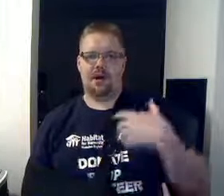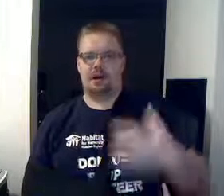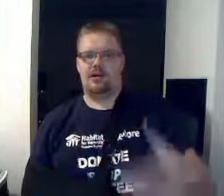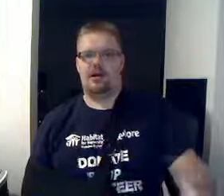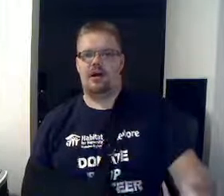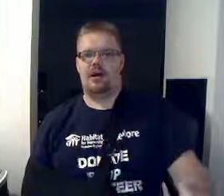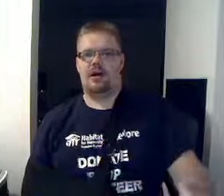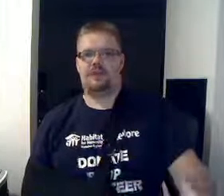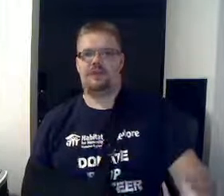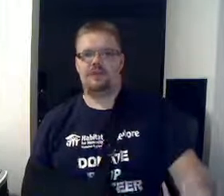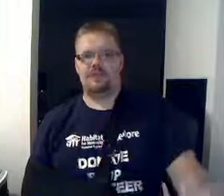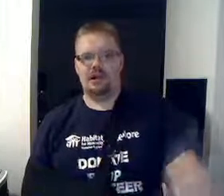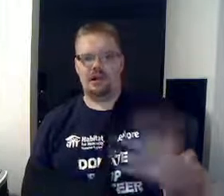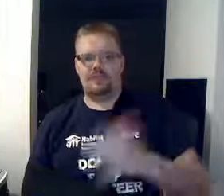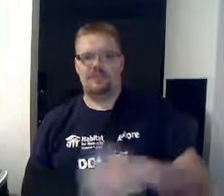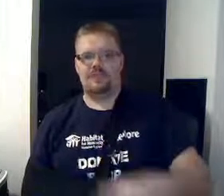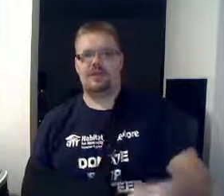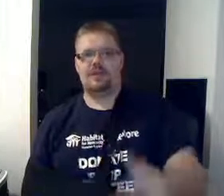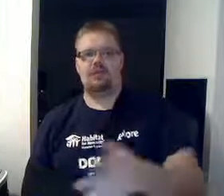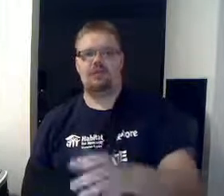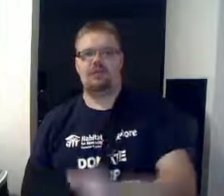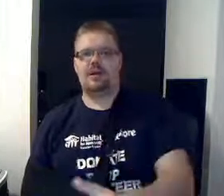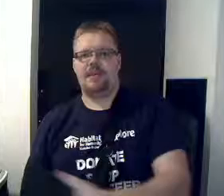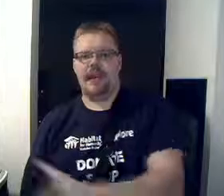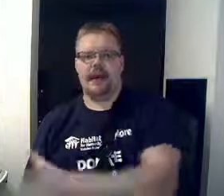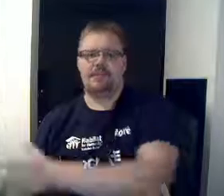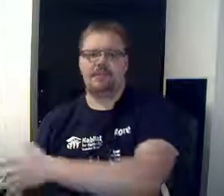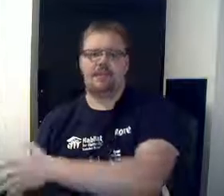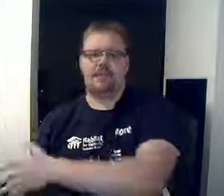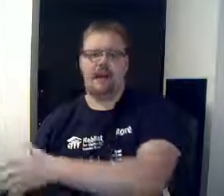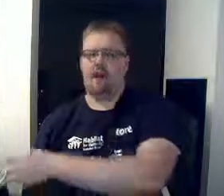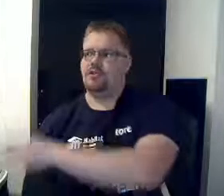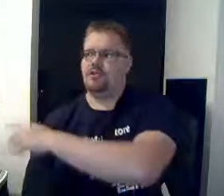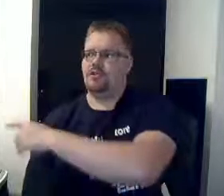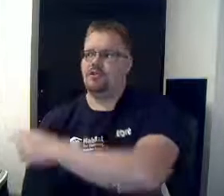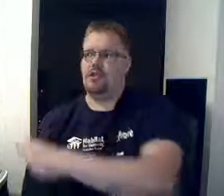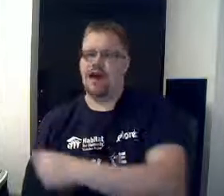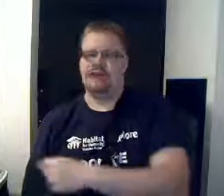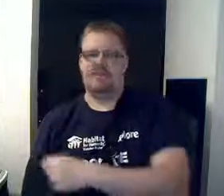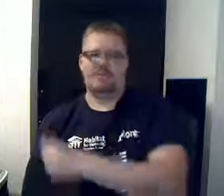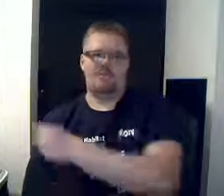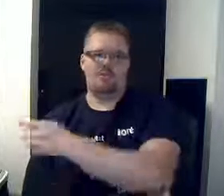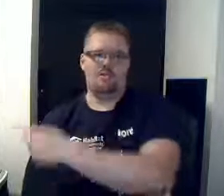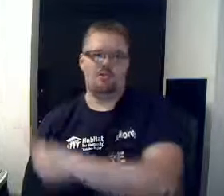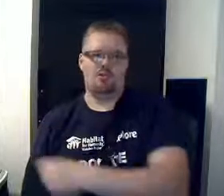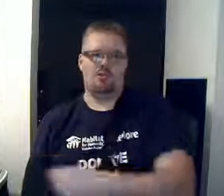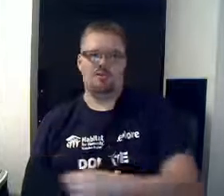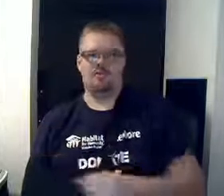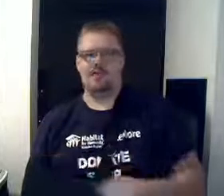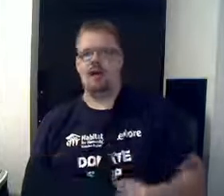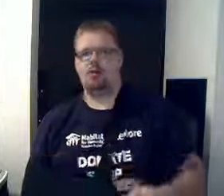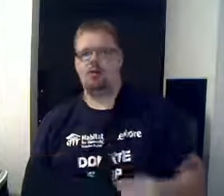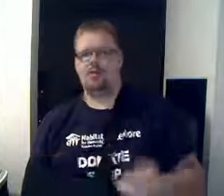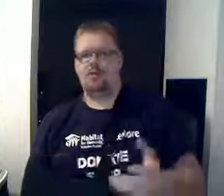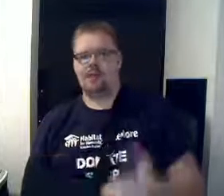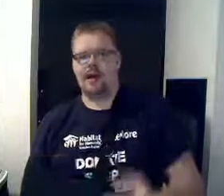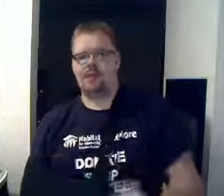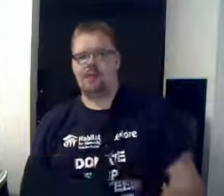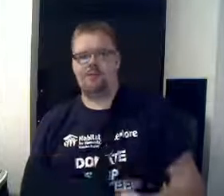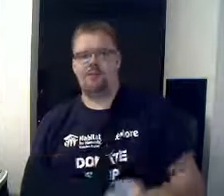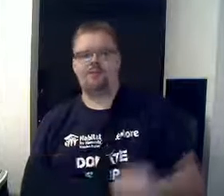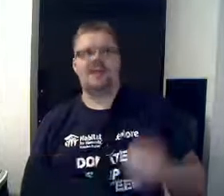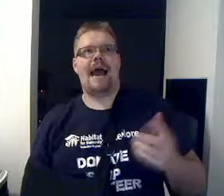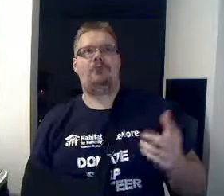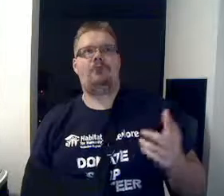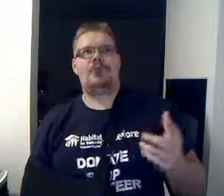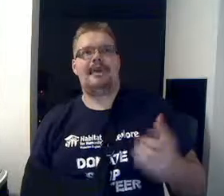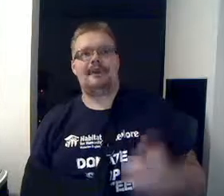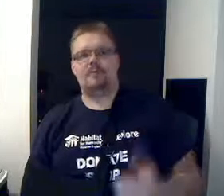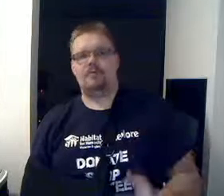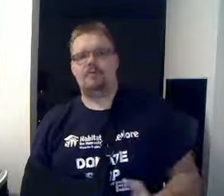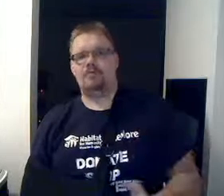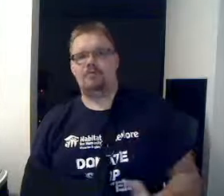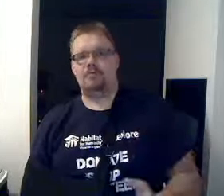monologue, we're going to explore what happened out to the west in the moors with the werewolves howling at the moon.